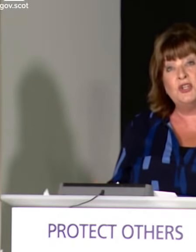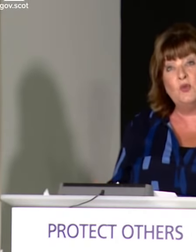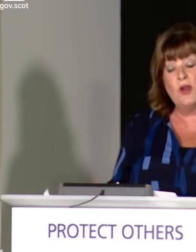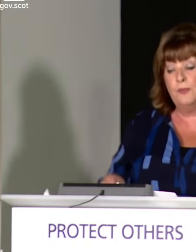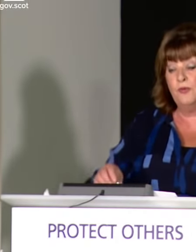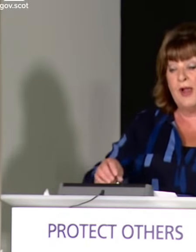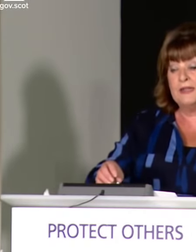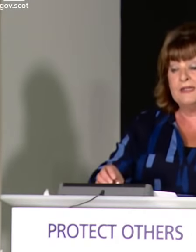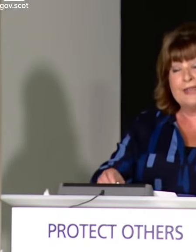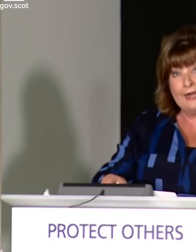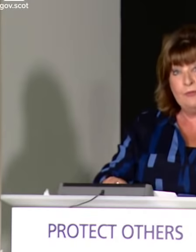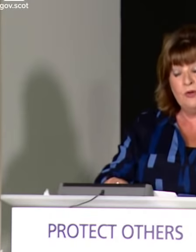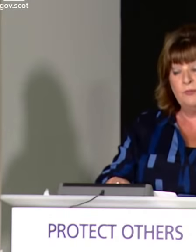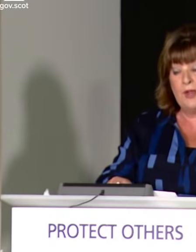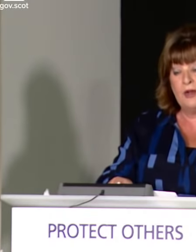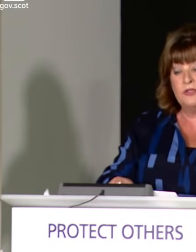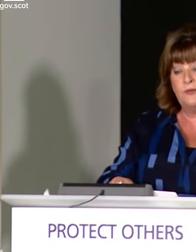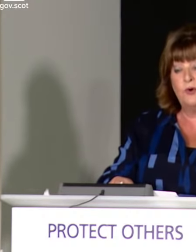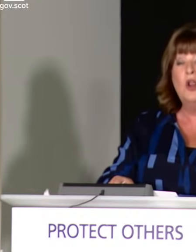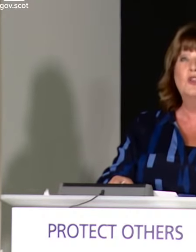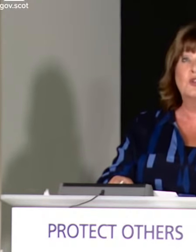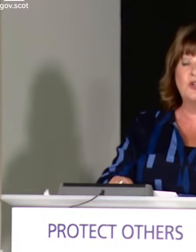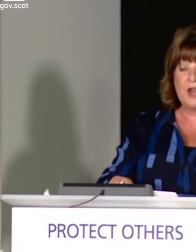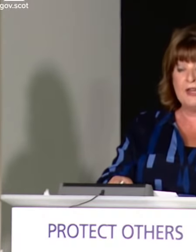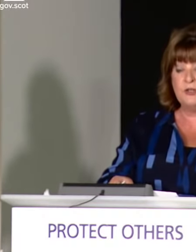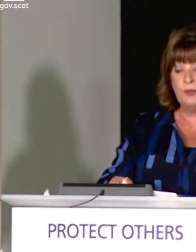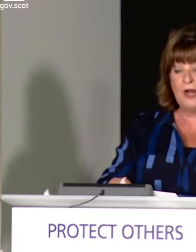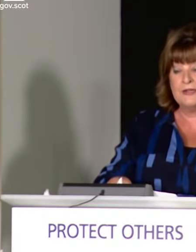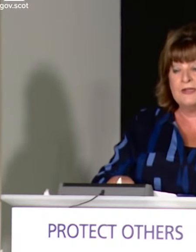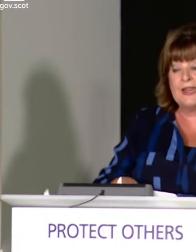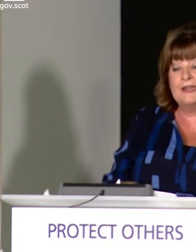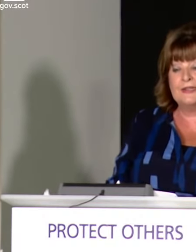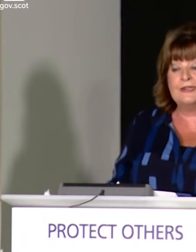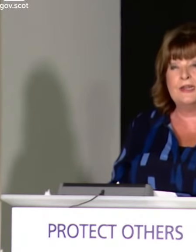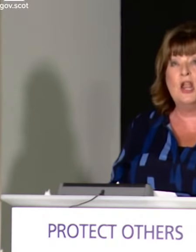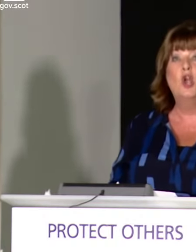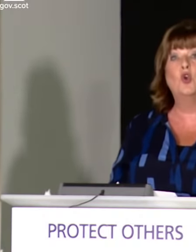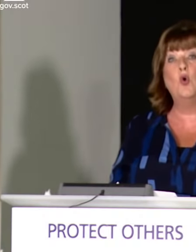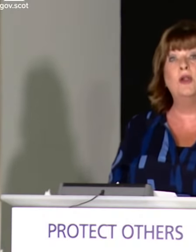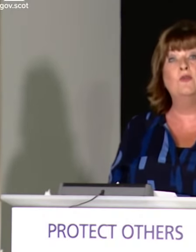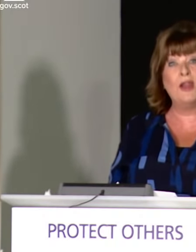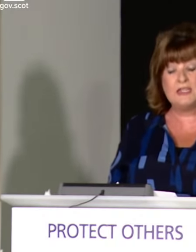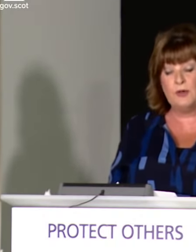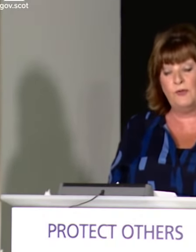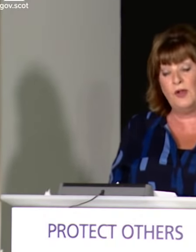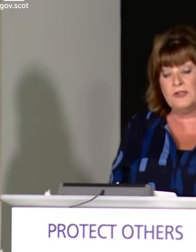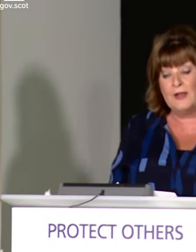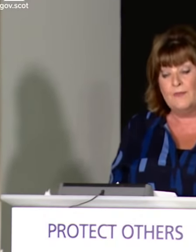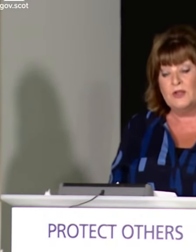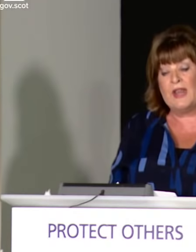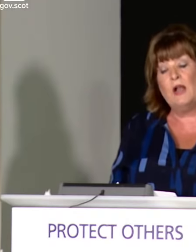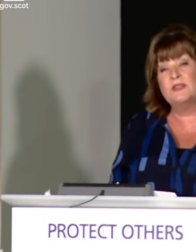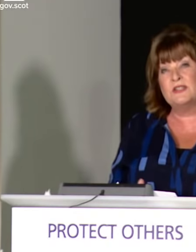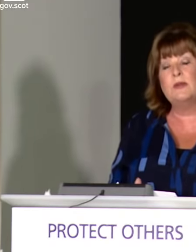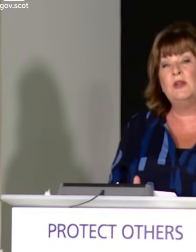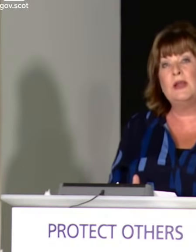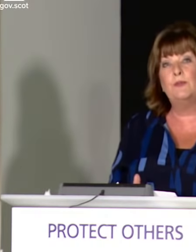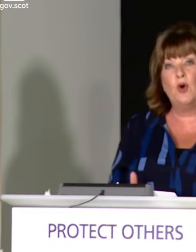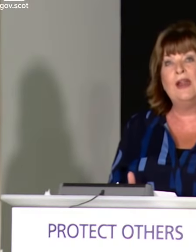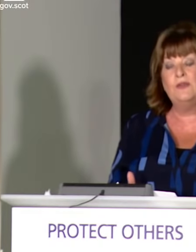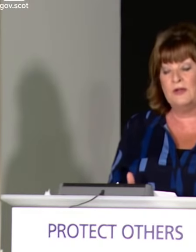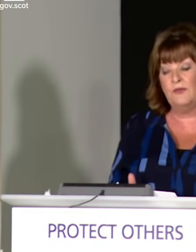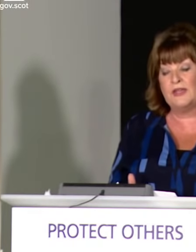In addition, we are providing £10 million for Scottish Enterprise's existing co-investment funds to help